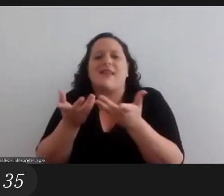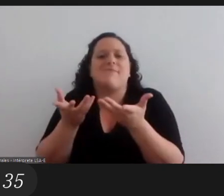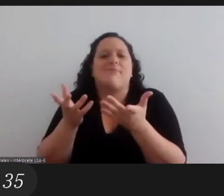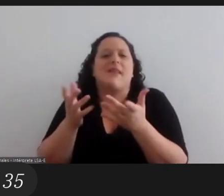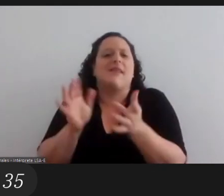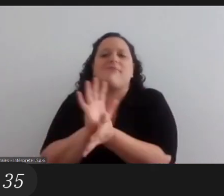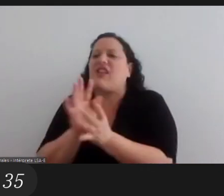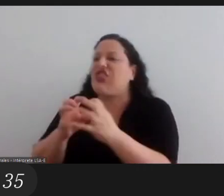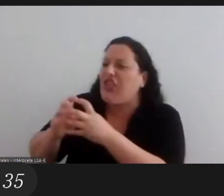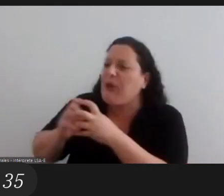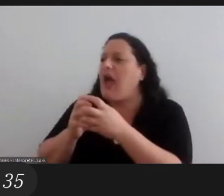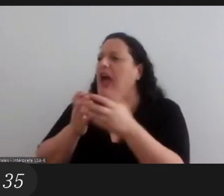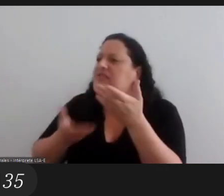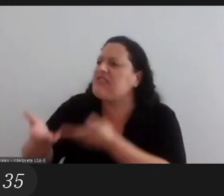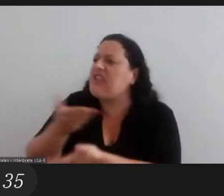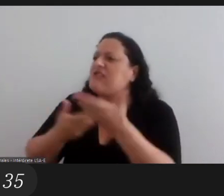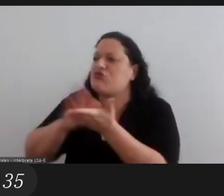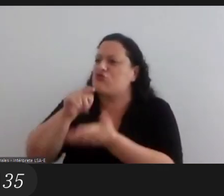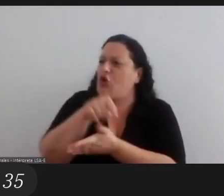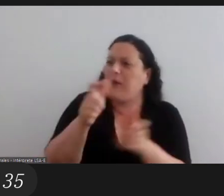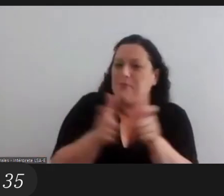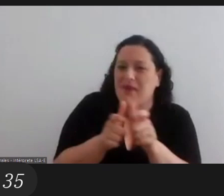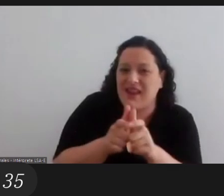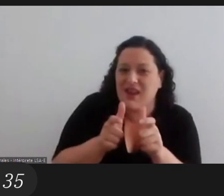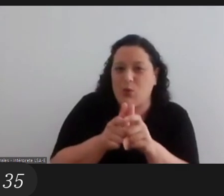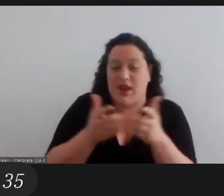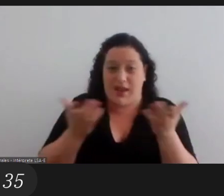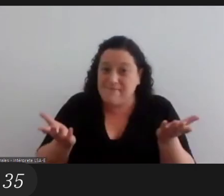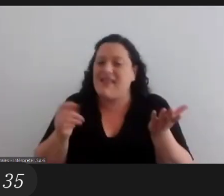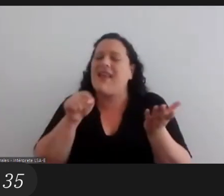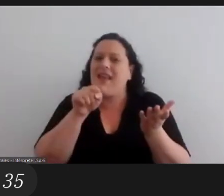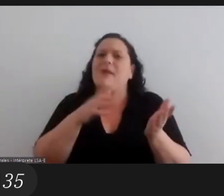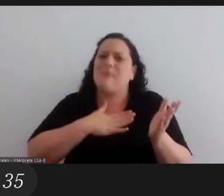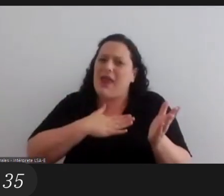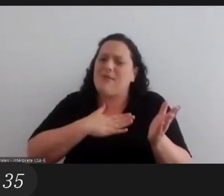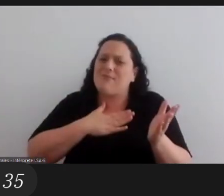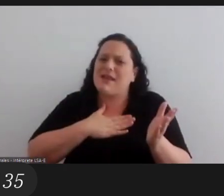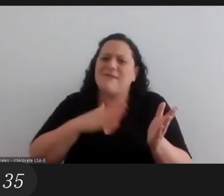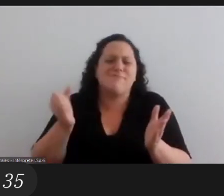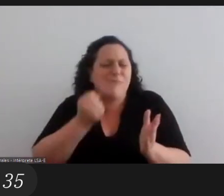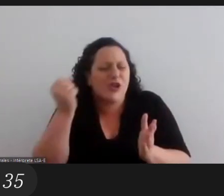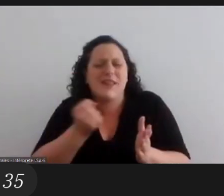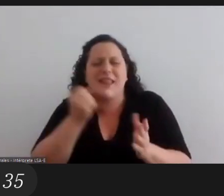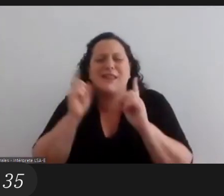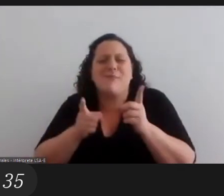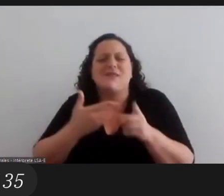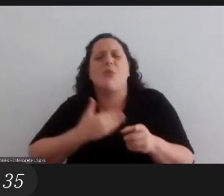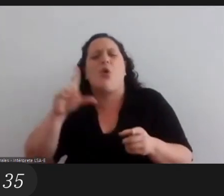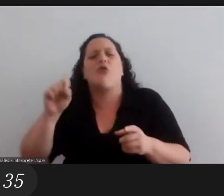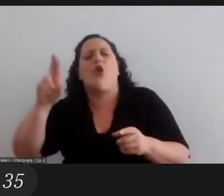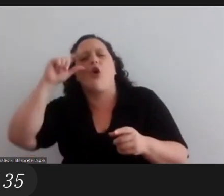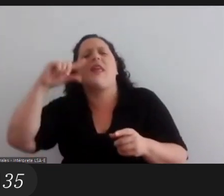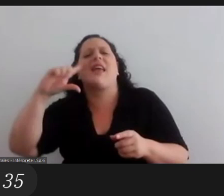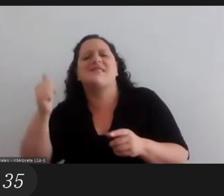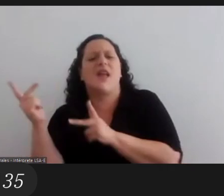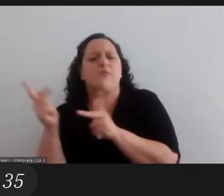debate around it in that sense i think it's key what prudencia was